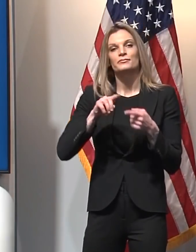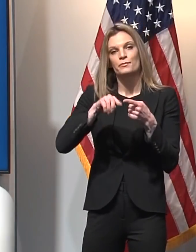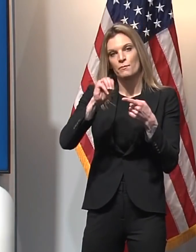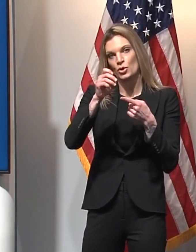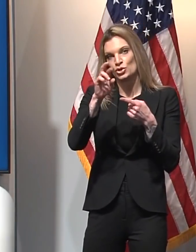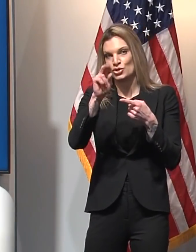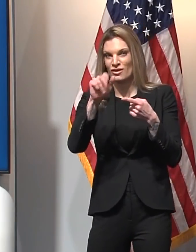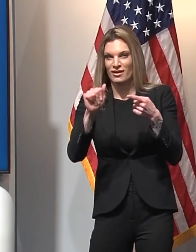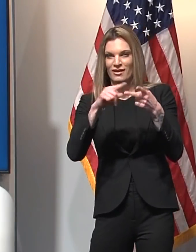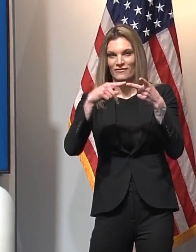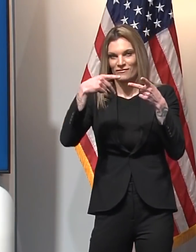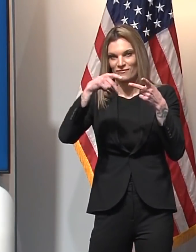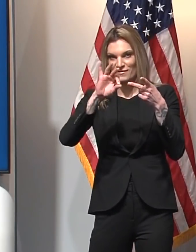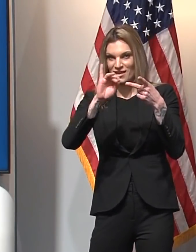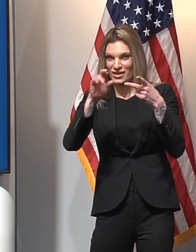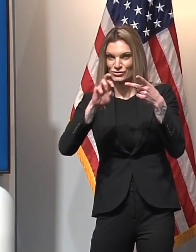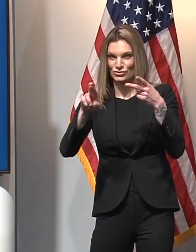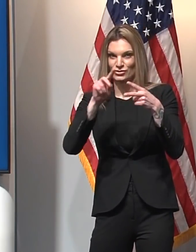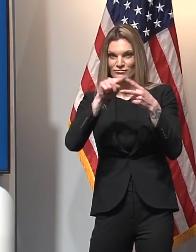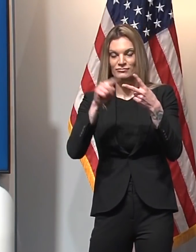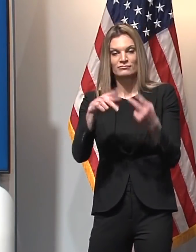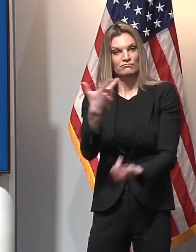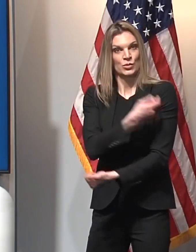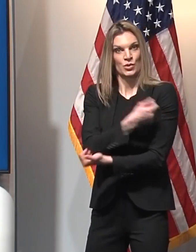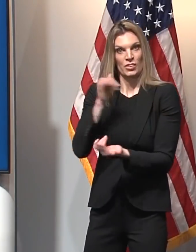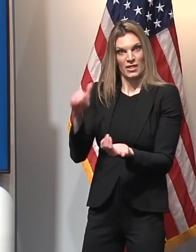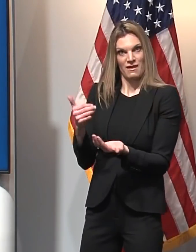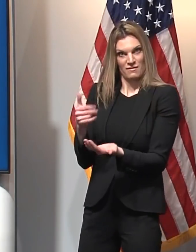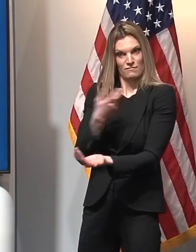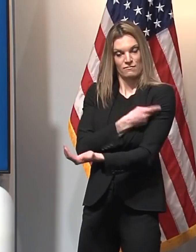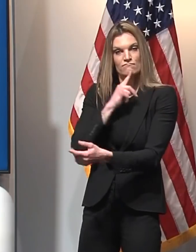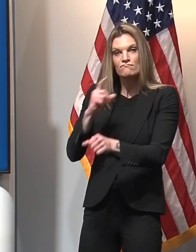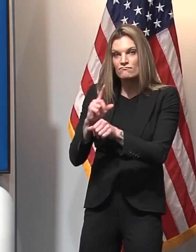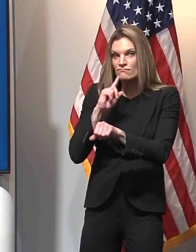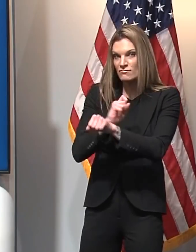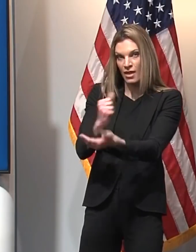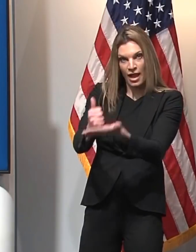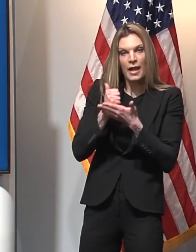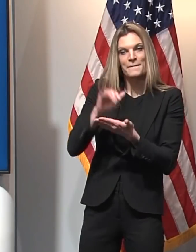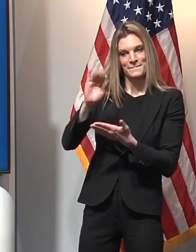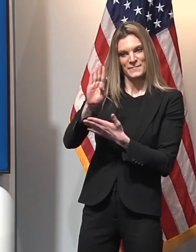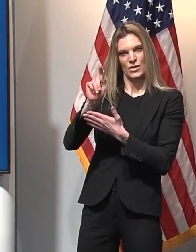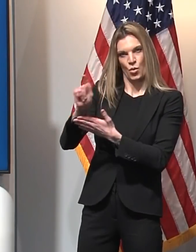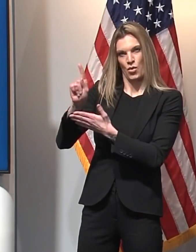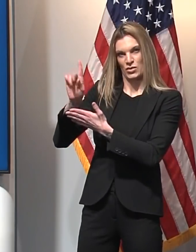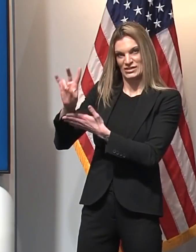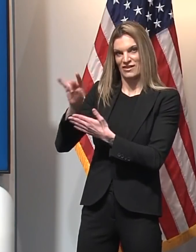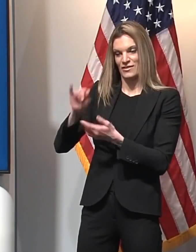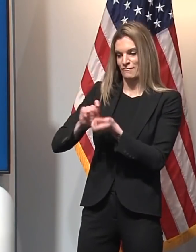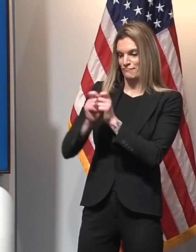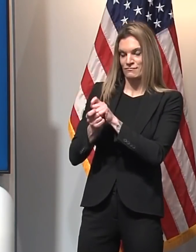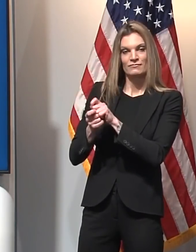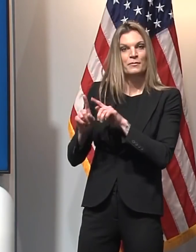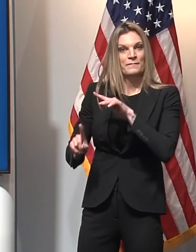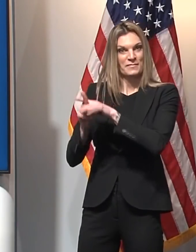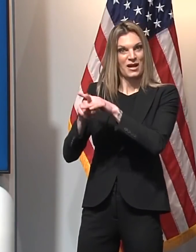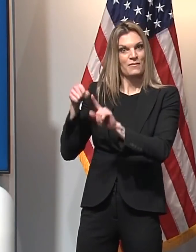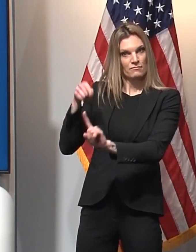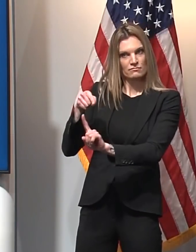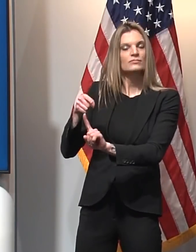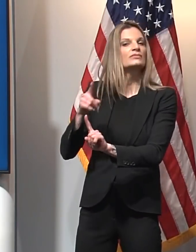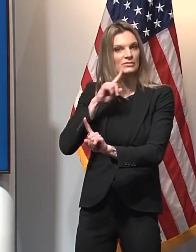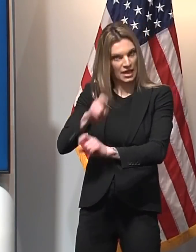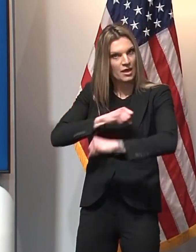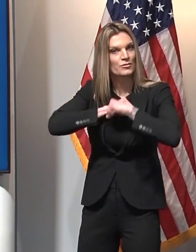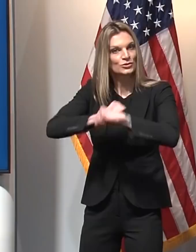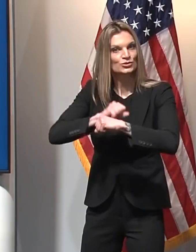show that they are effective against this new B117 variant. Viruses change and mutate when they have the opportunity